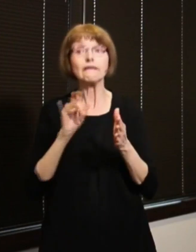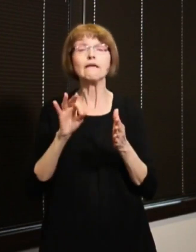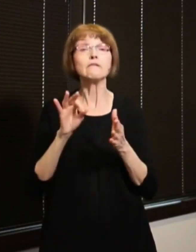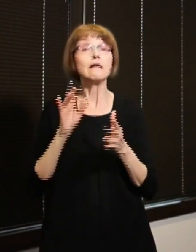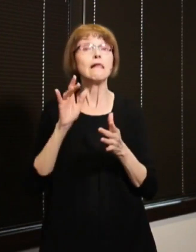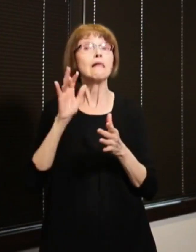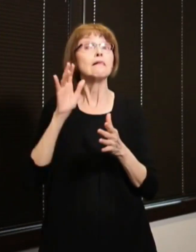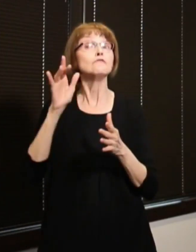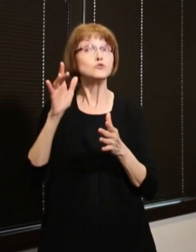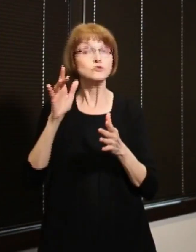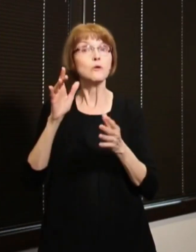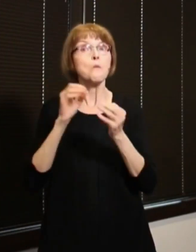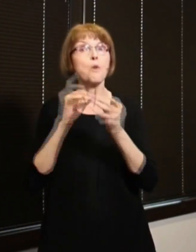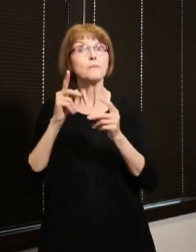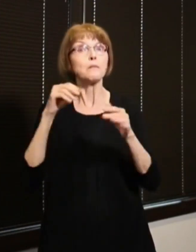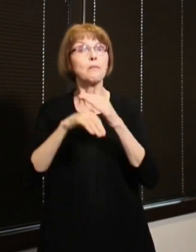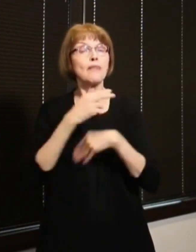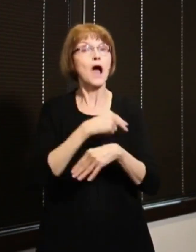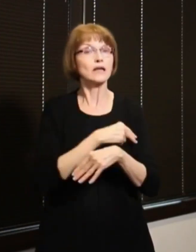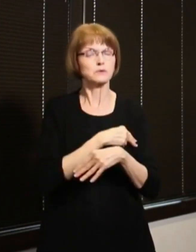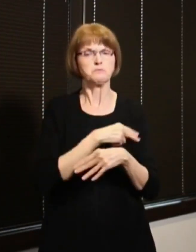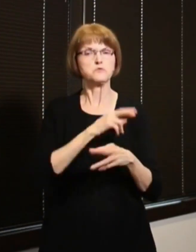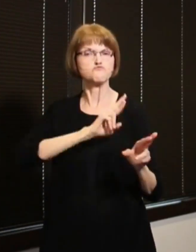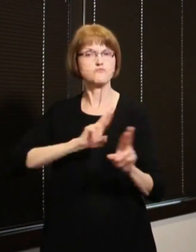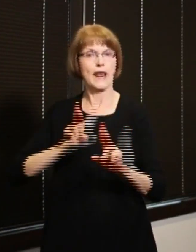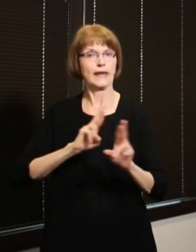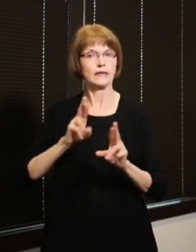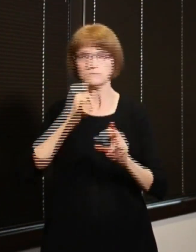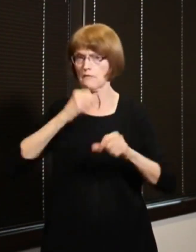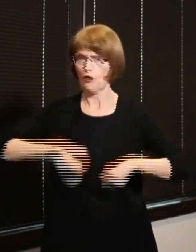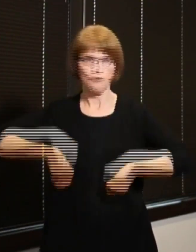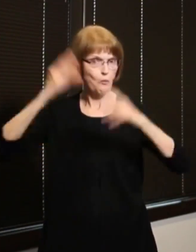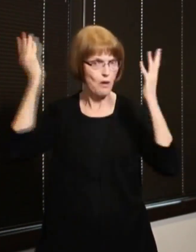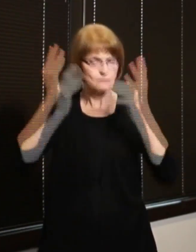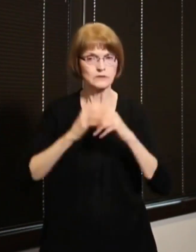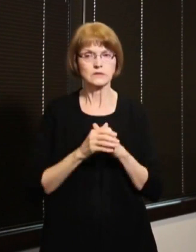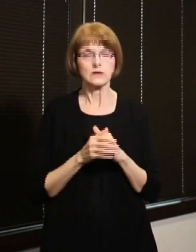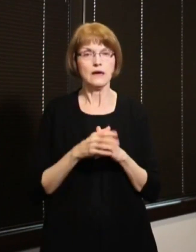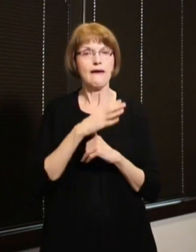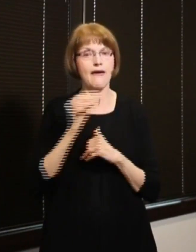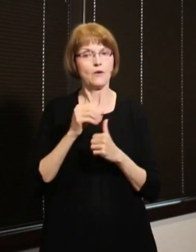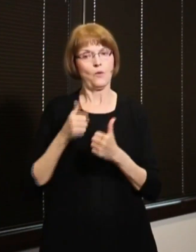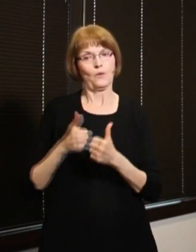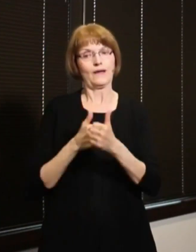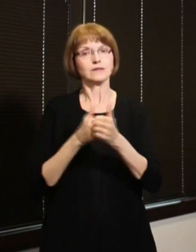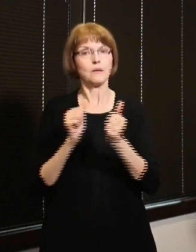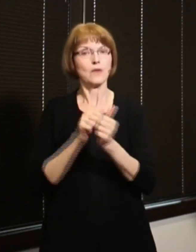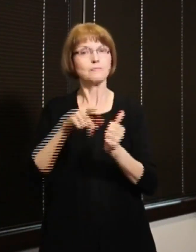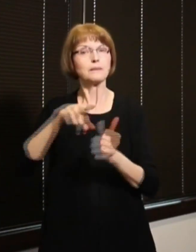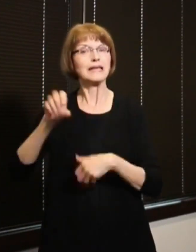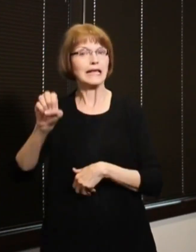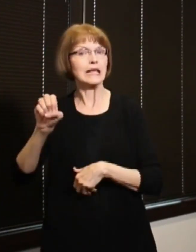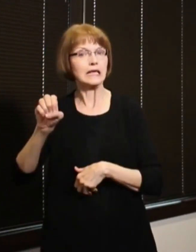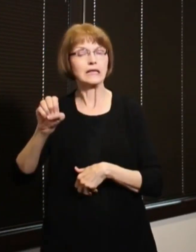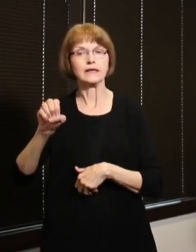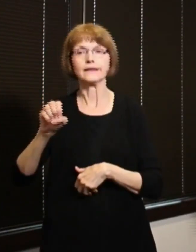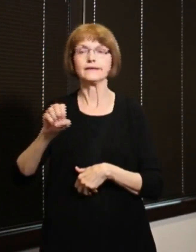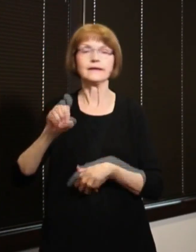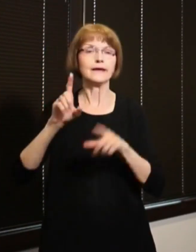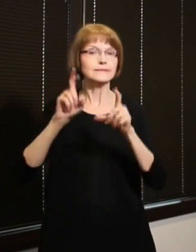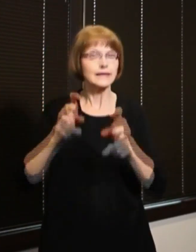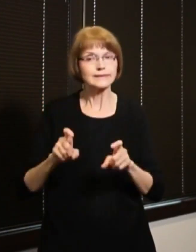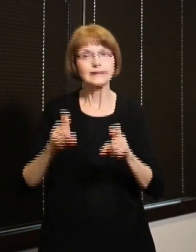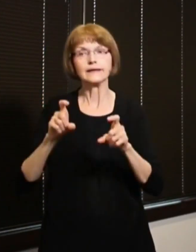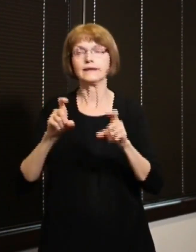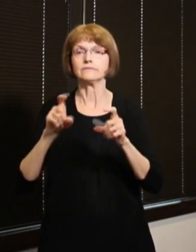we might have going forward. Keeps us from being overwhelmed. And it helps us then catch up with our PPE supply, with our testing supplies.